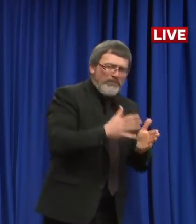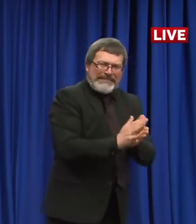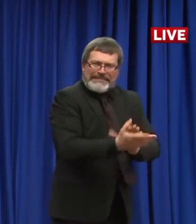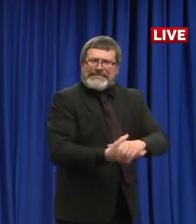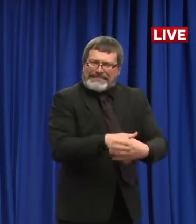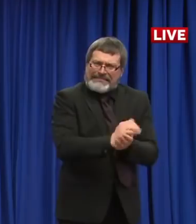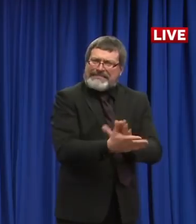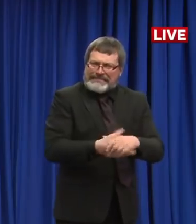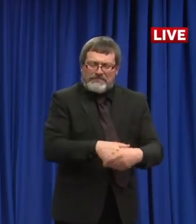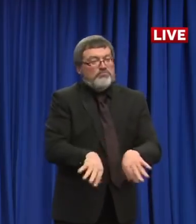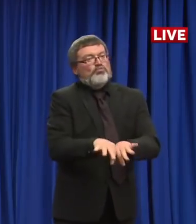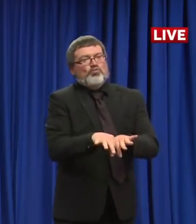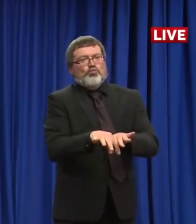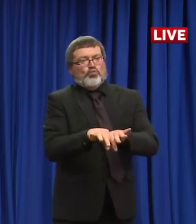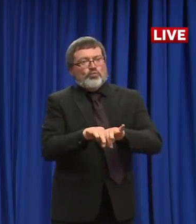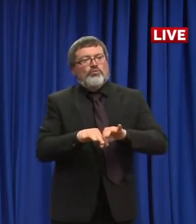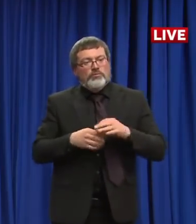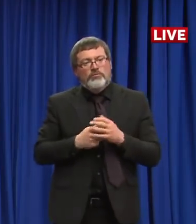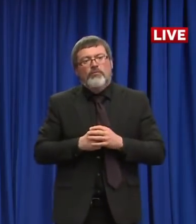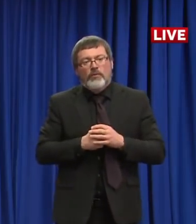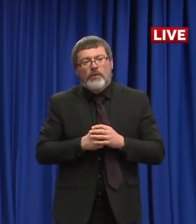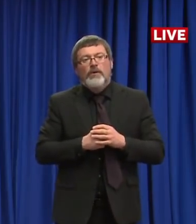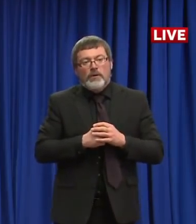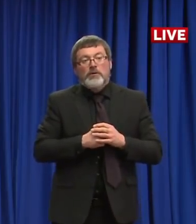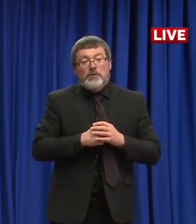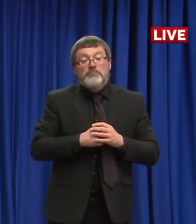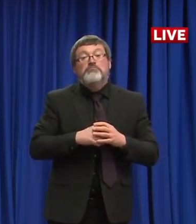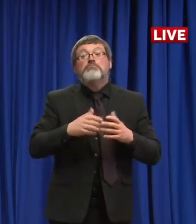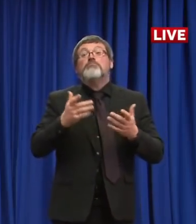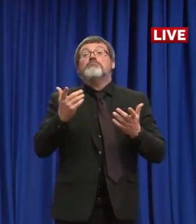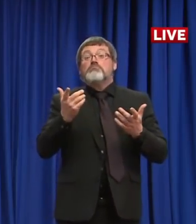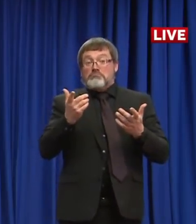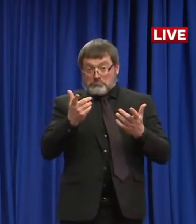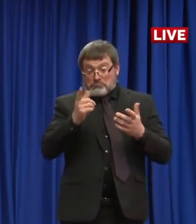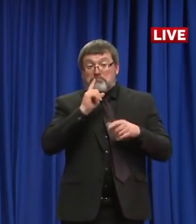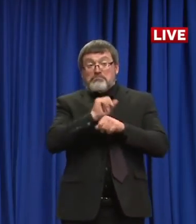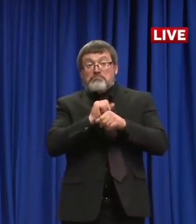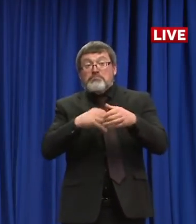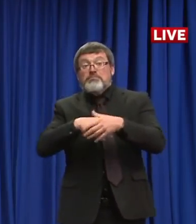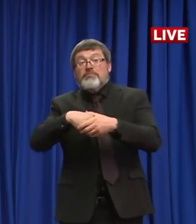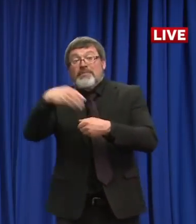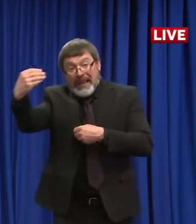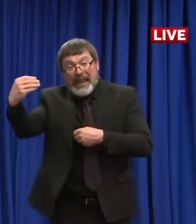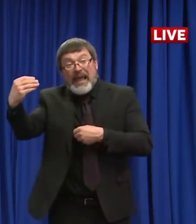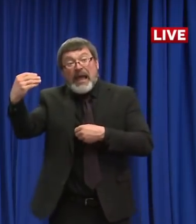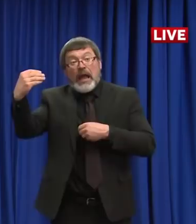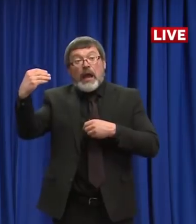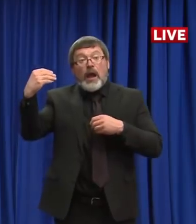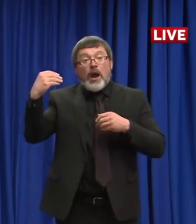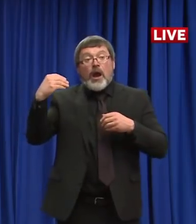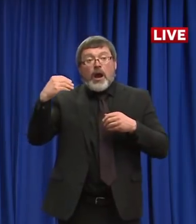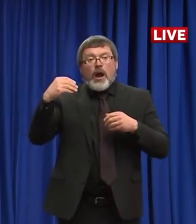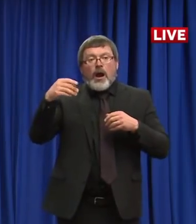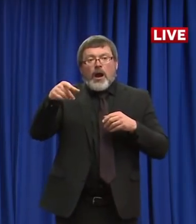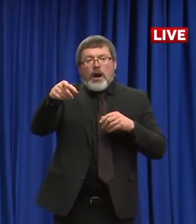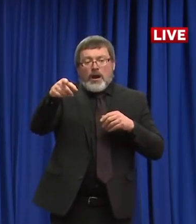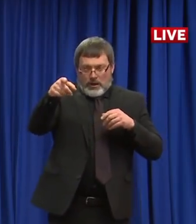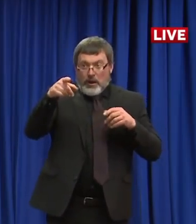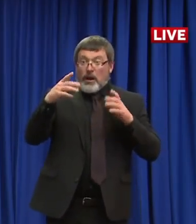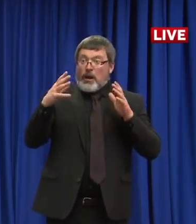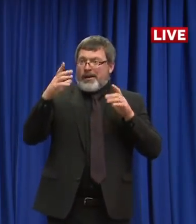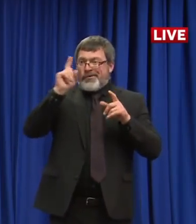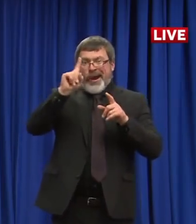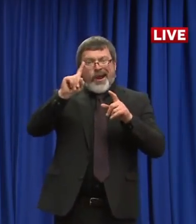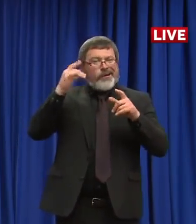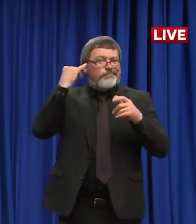people when they're out in public, especially in situations where it may be difficult to keep social distance, that they wear a cloth face mask or